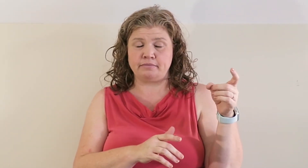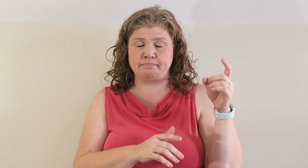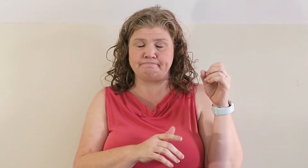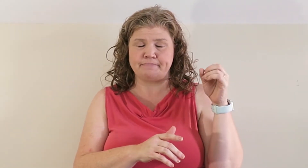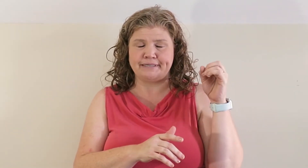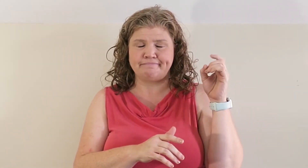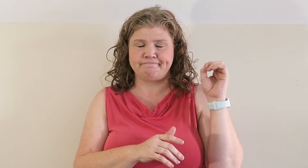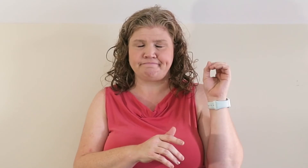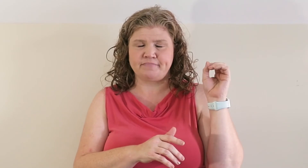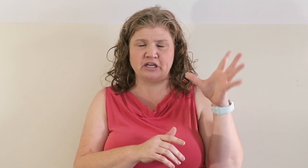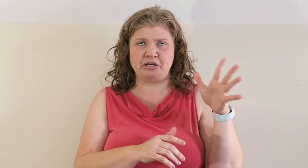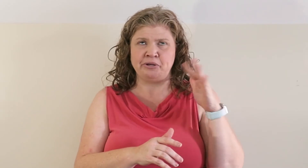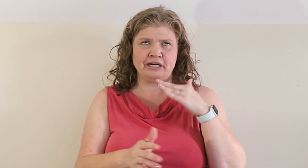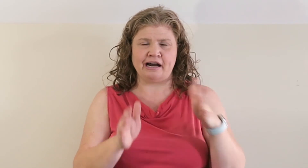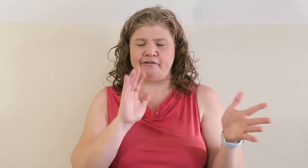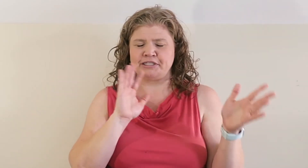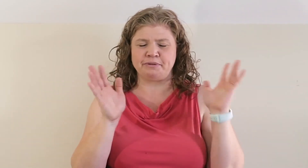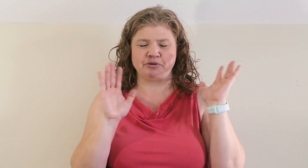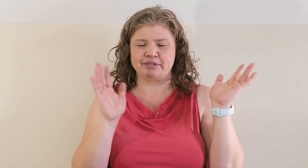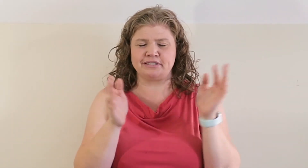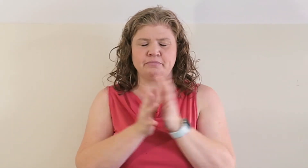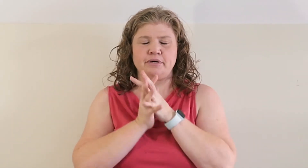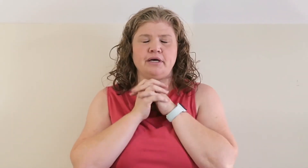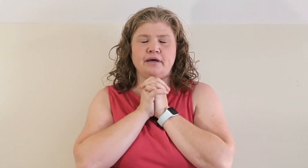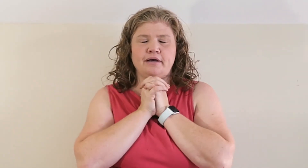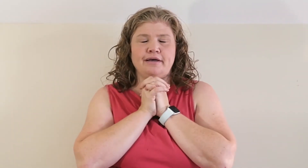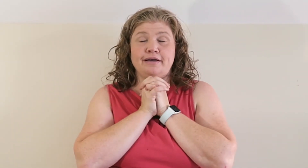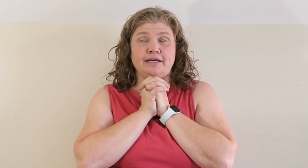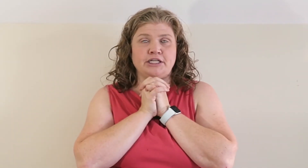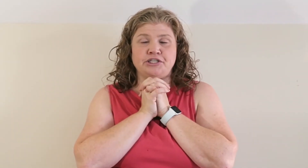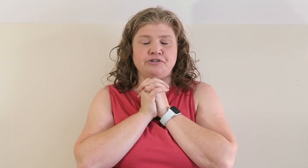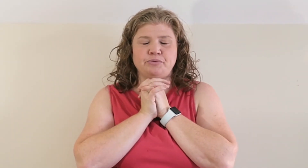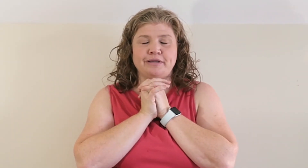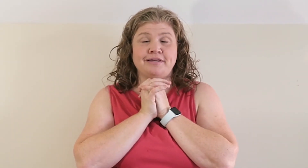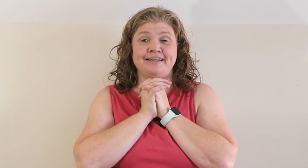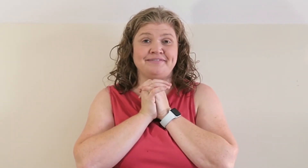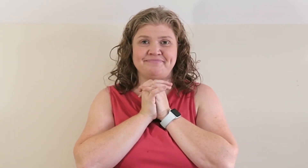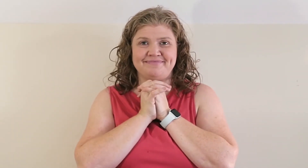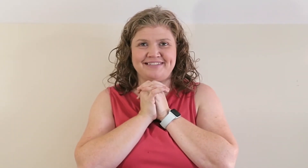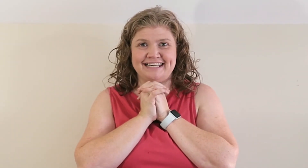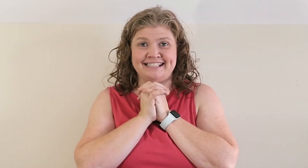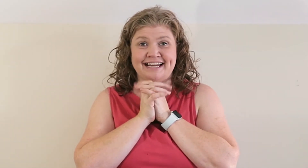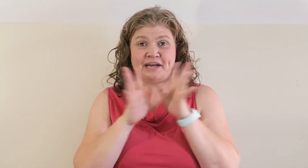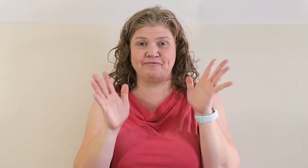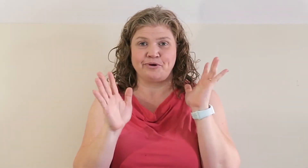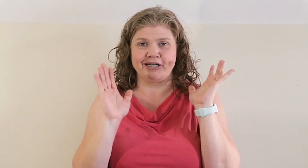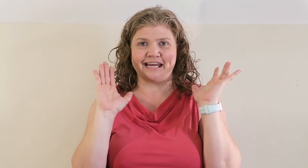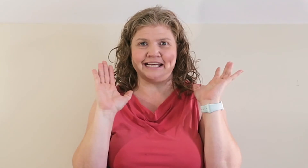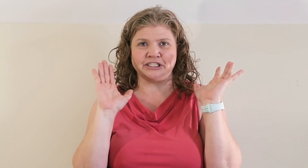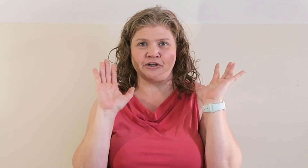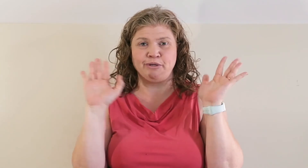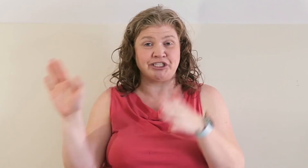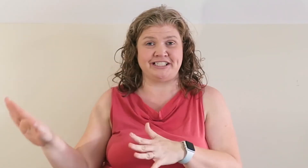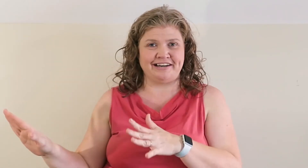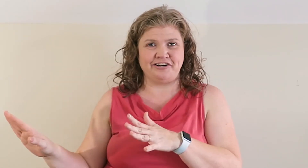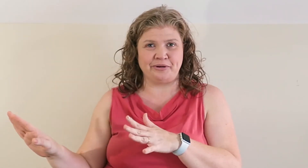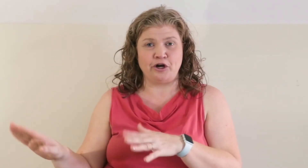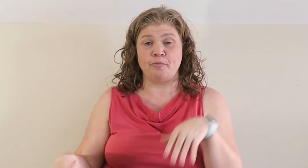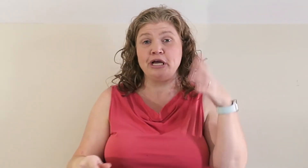community college, but there were some issues with getting signed up for it. And so we just decided to do it at home.